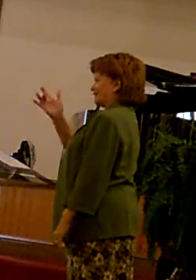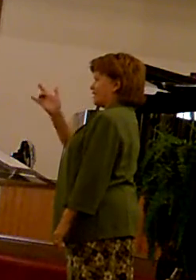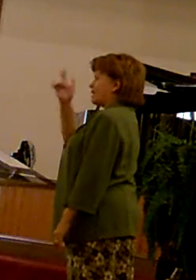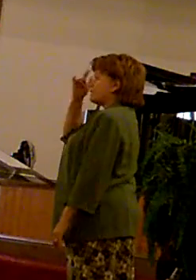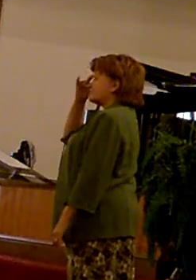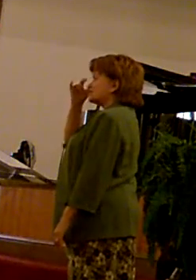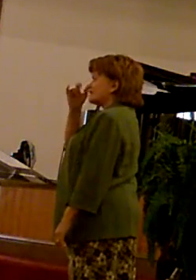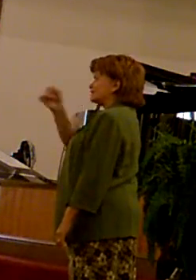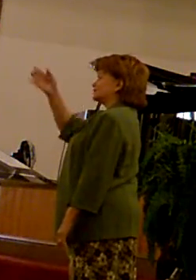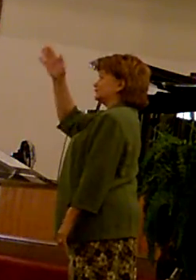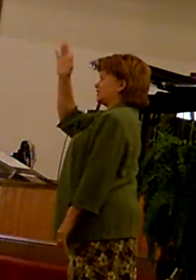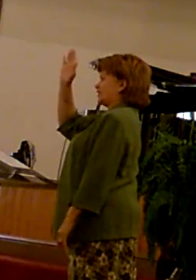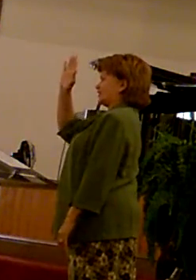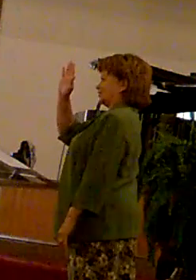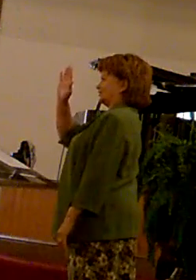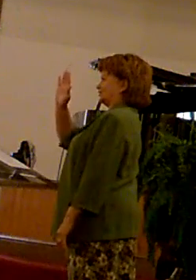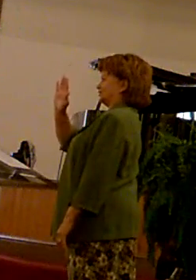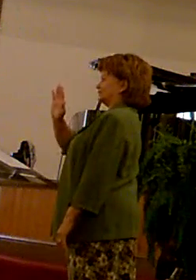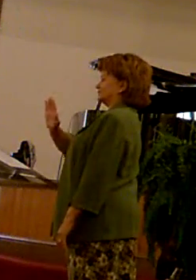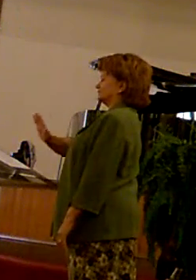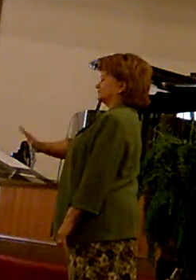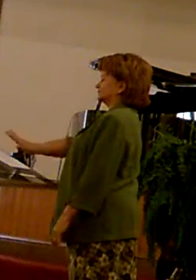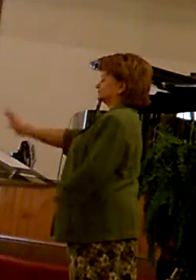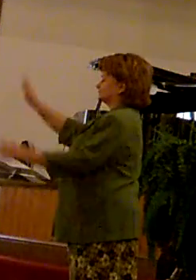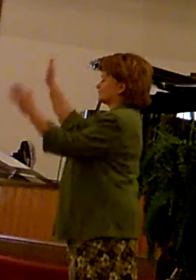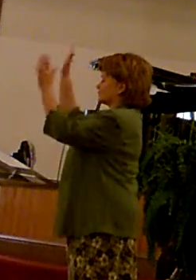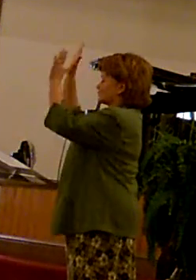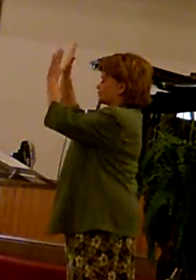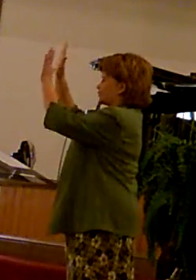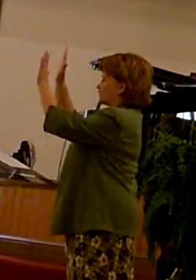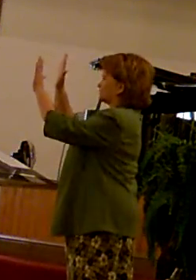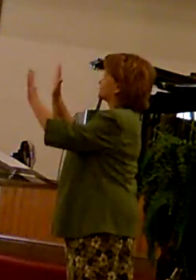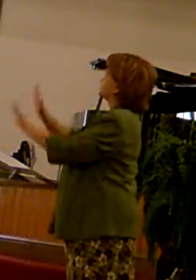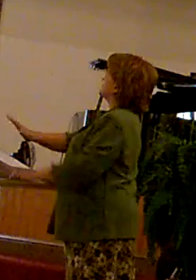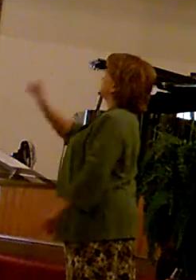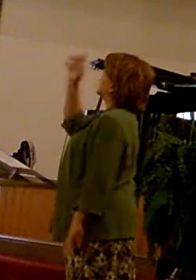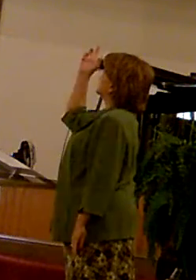of God's great grace